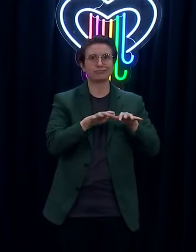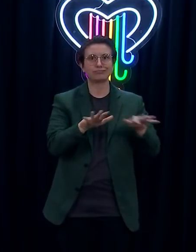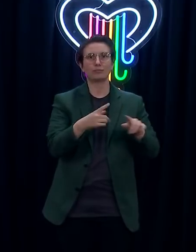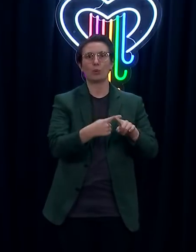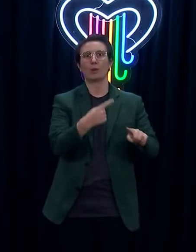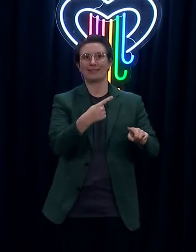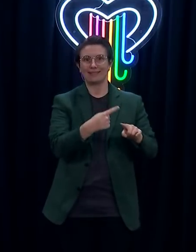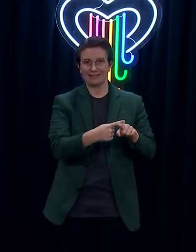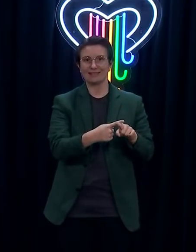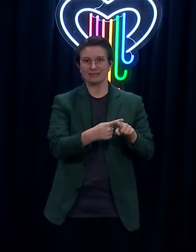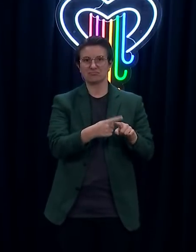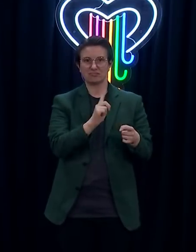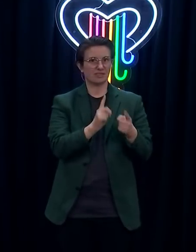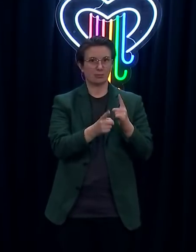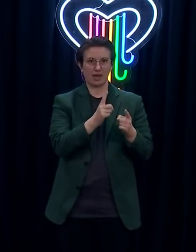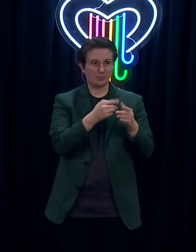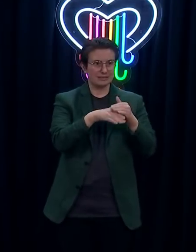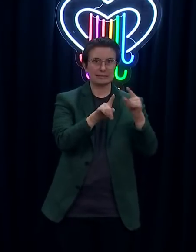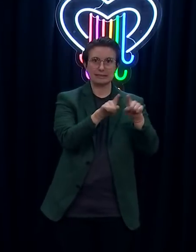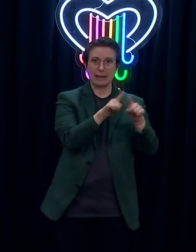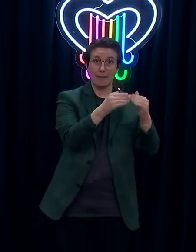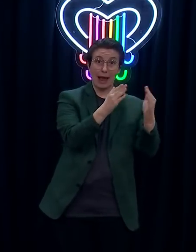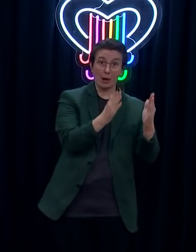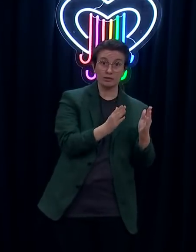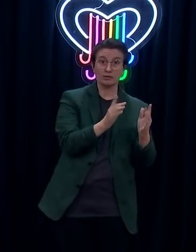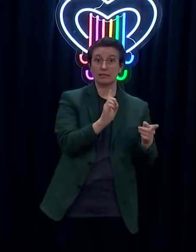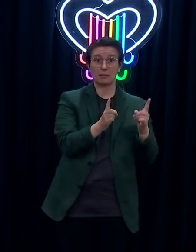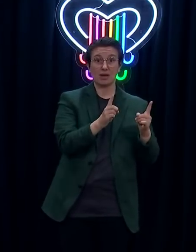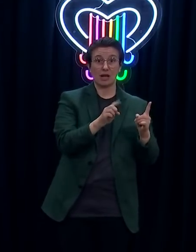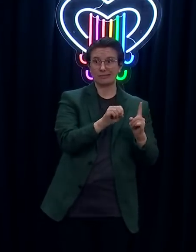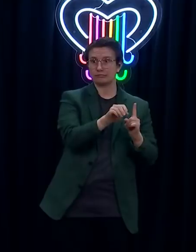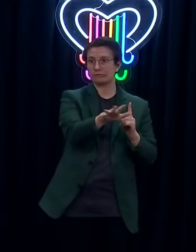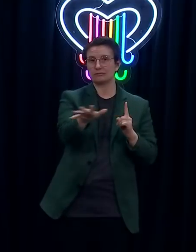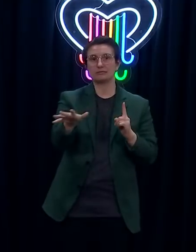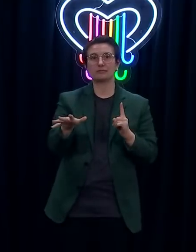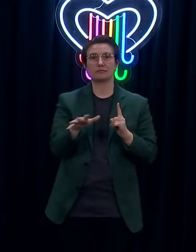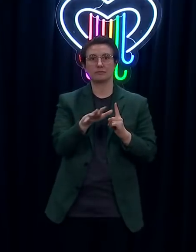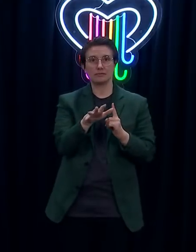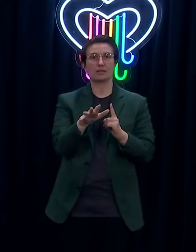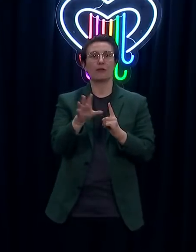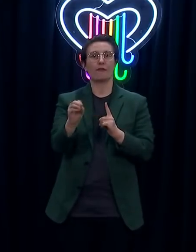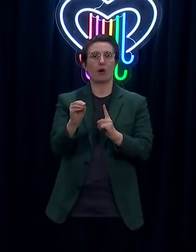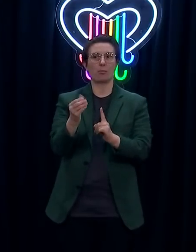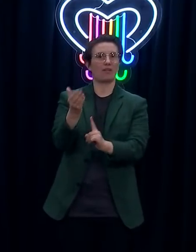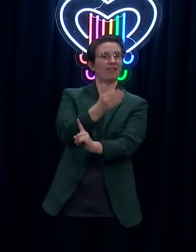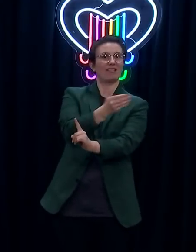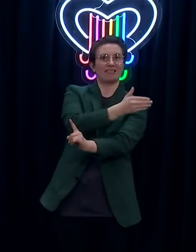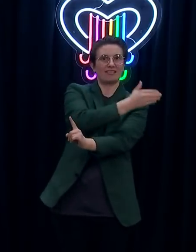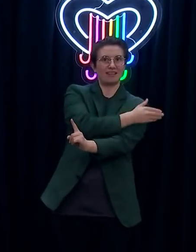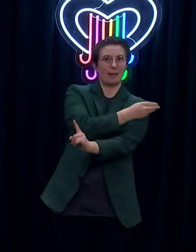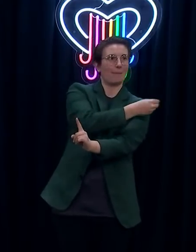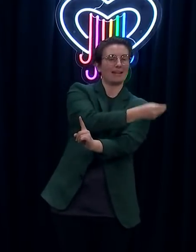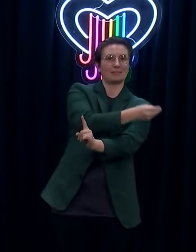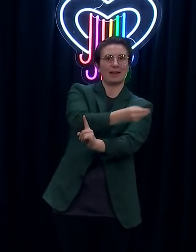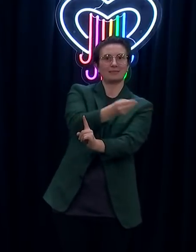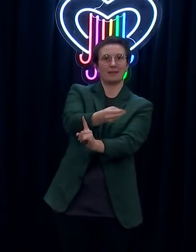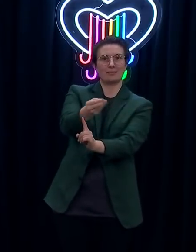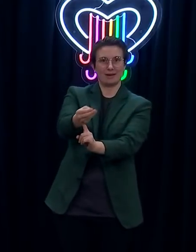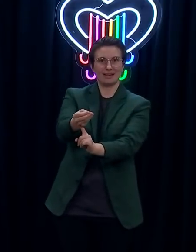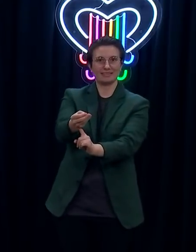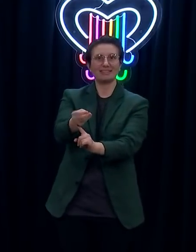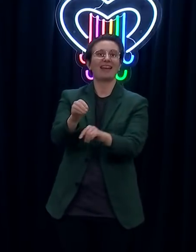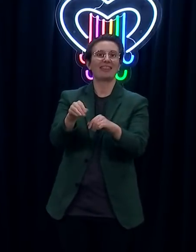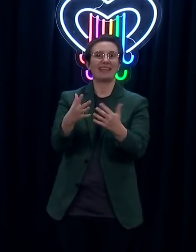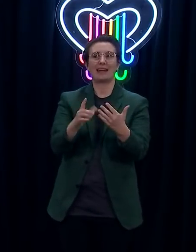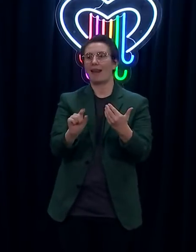effect. We might have had a positive case days and days ago, but then slowly those family members who have become infected